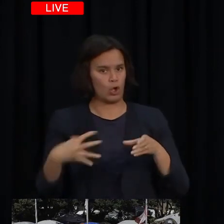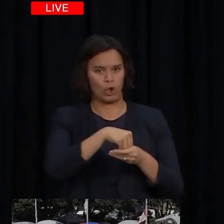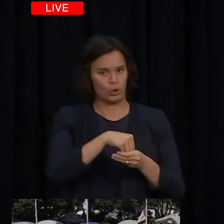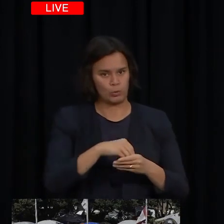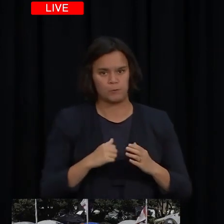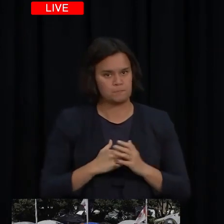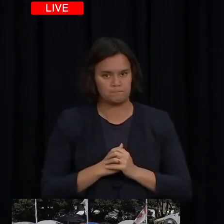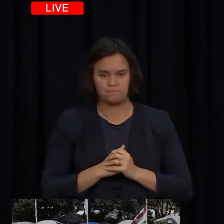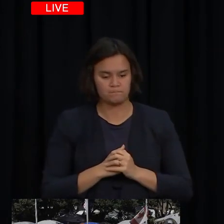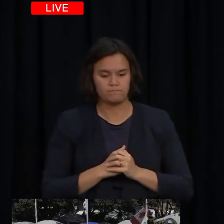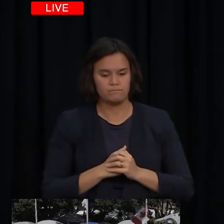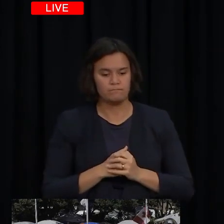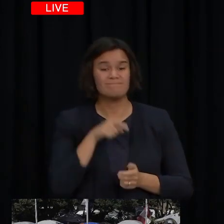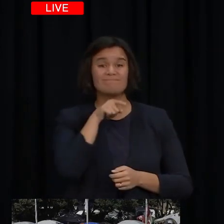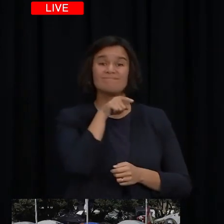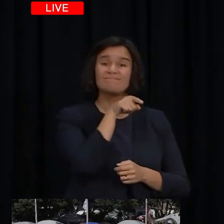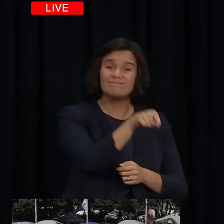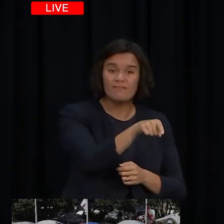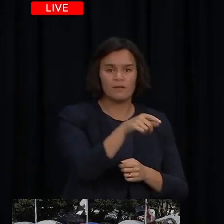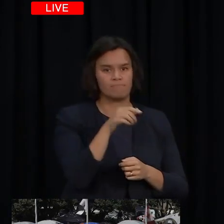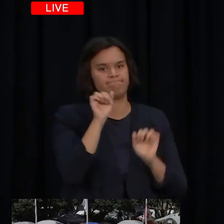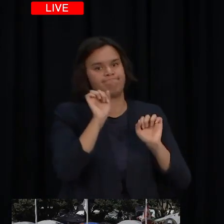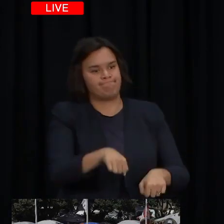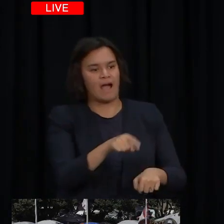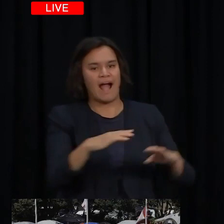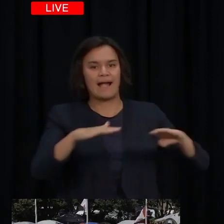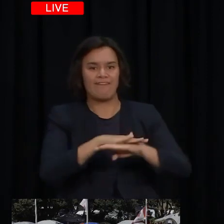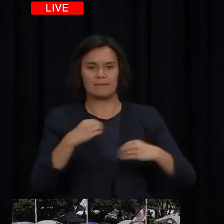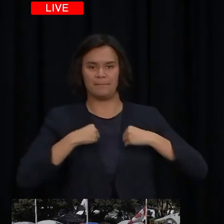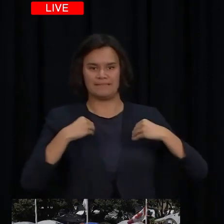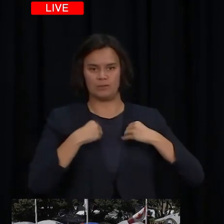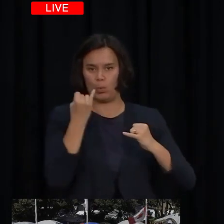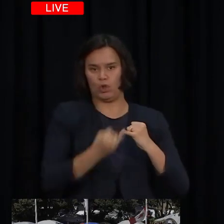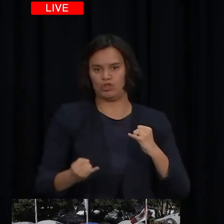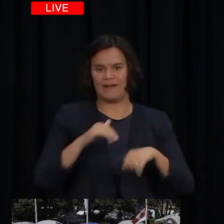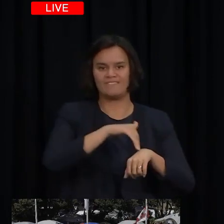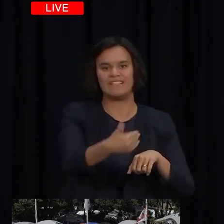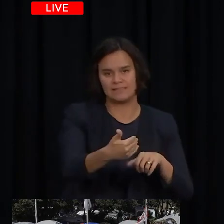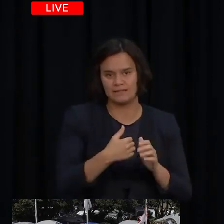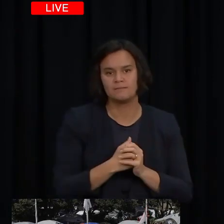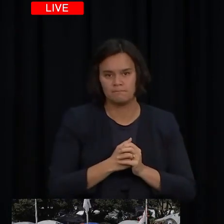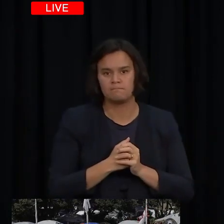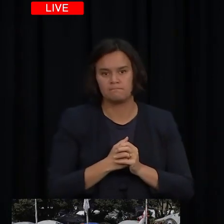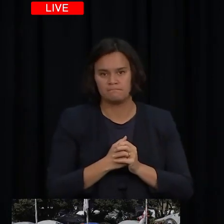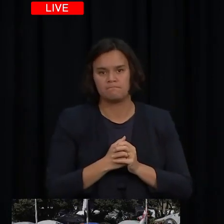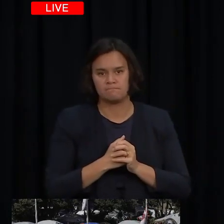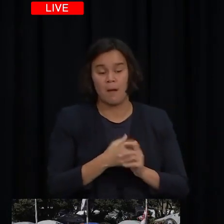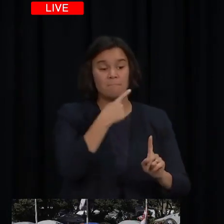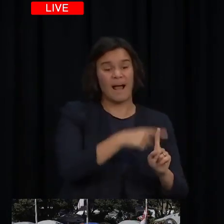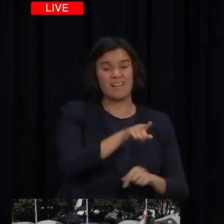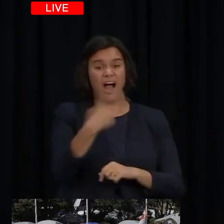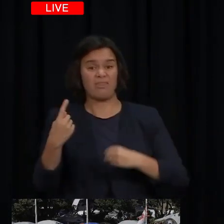captures the businesses within specific sectors that are the most affected and by proxy targets particular sectors over those less affected.